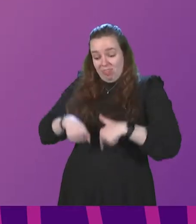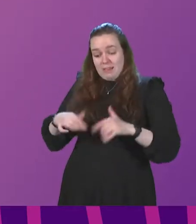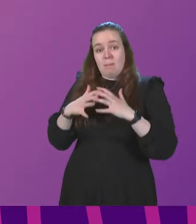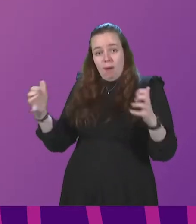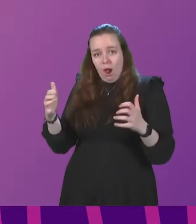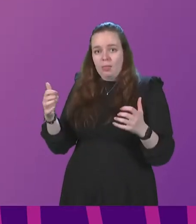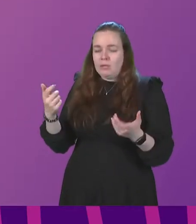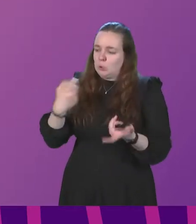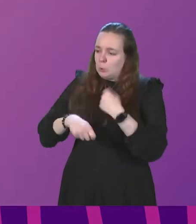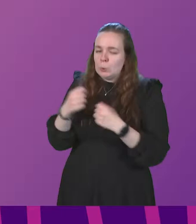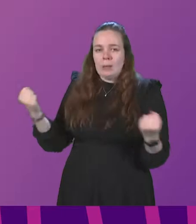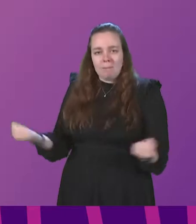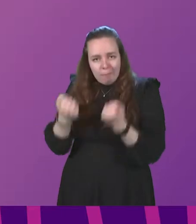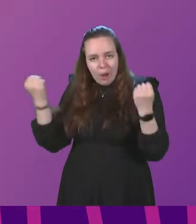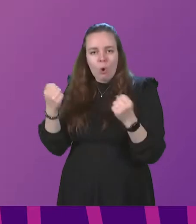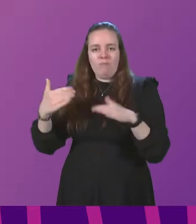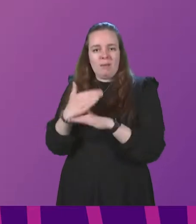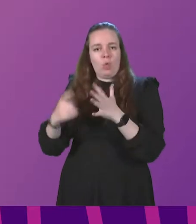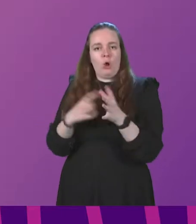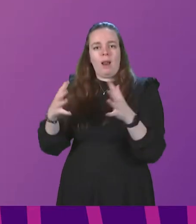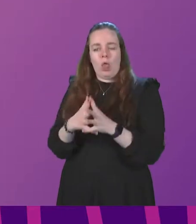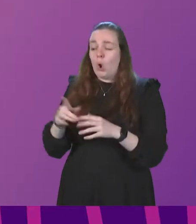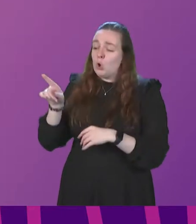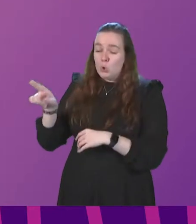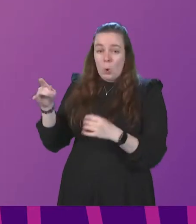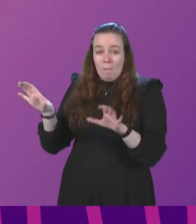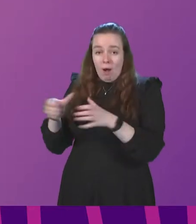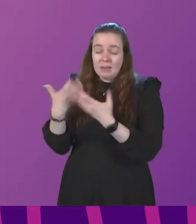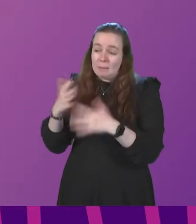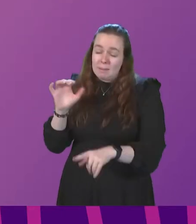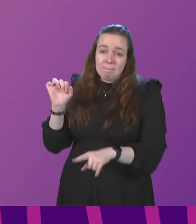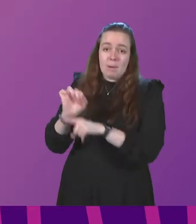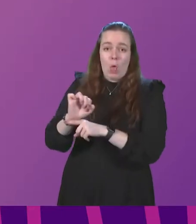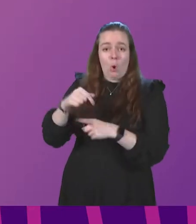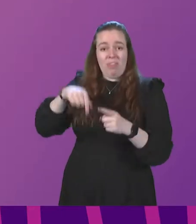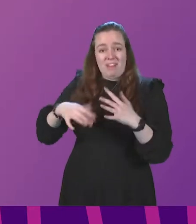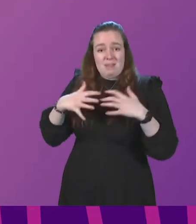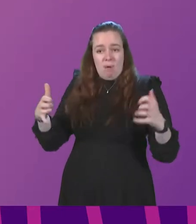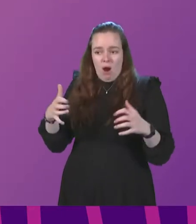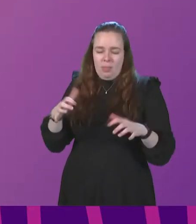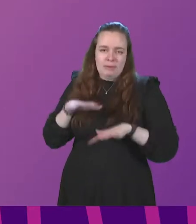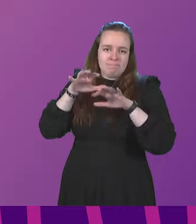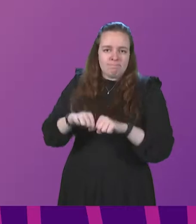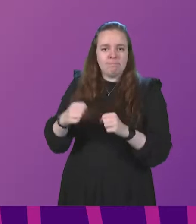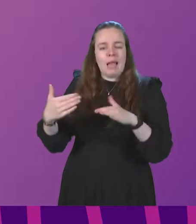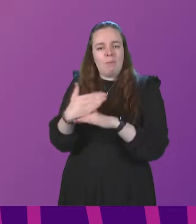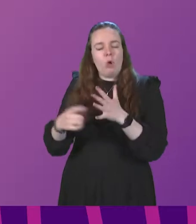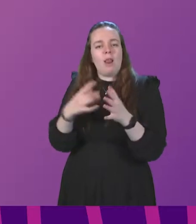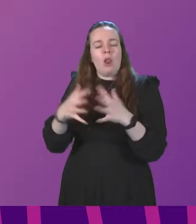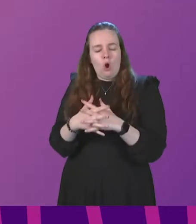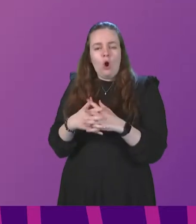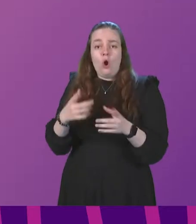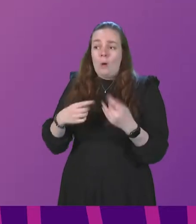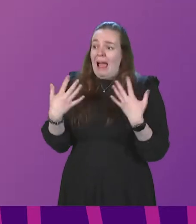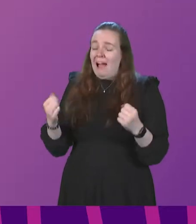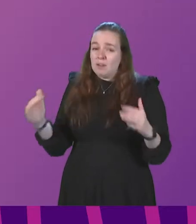take power over employment law. Your party blocked this Parliament taking power over employment law. And we have the highest levels